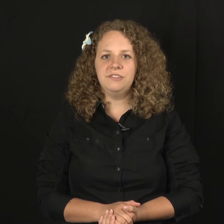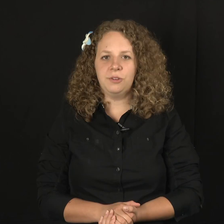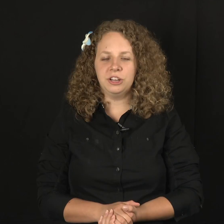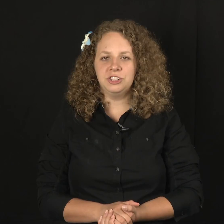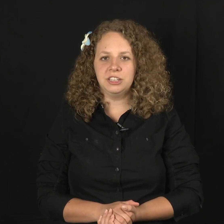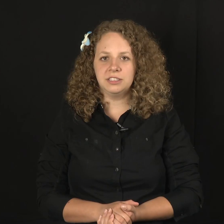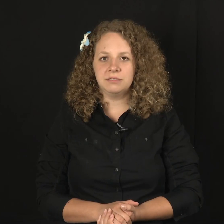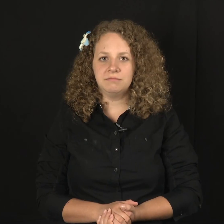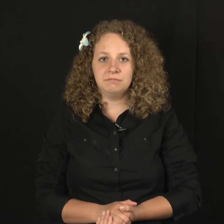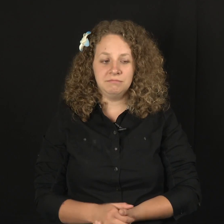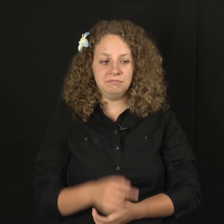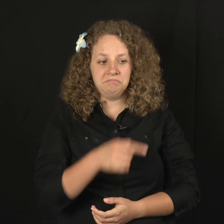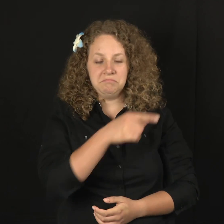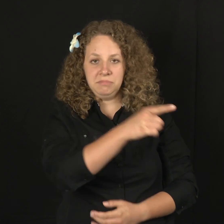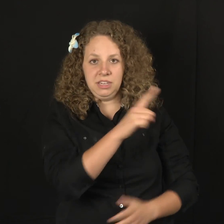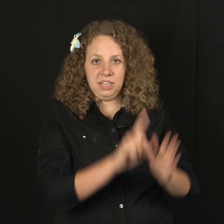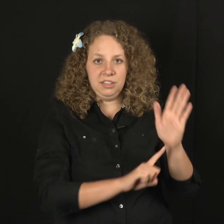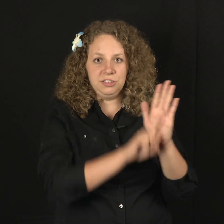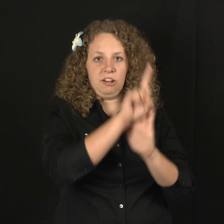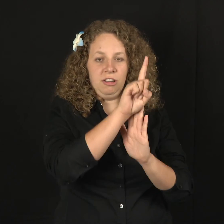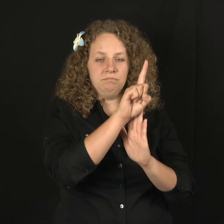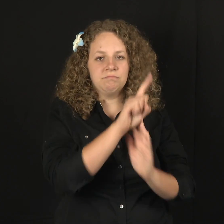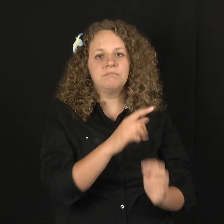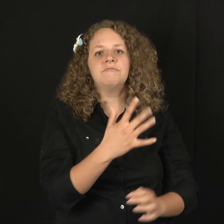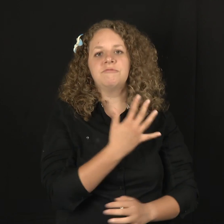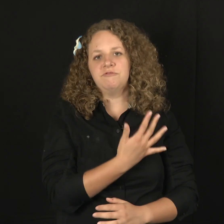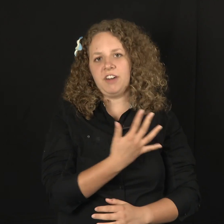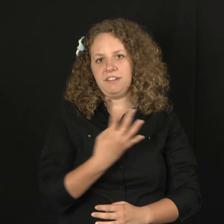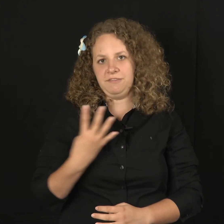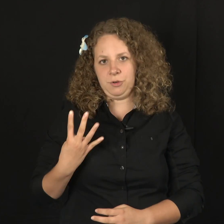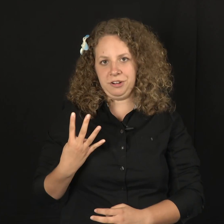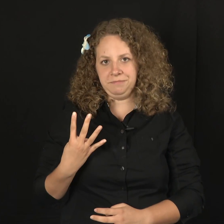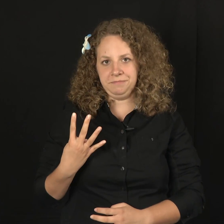four inches. He. Tall. Five. Four. Four. Three.